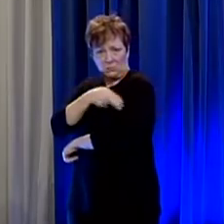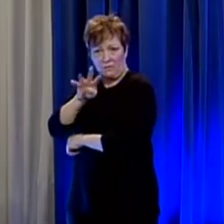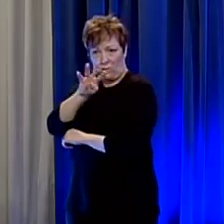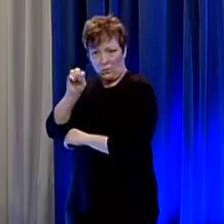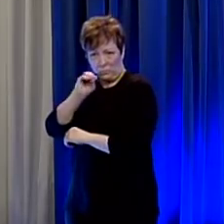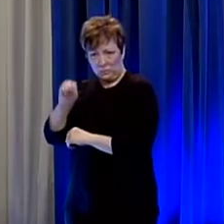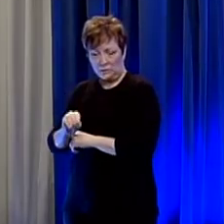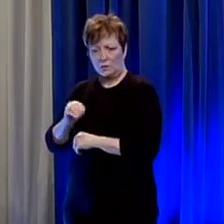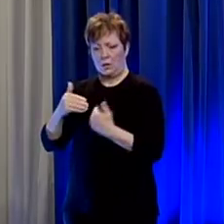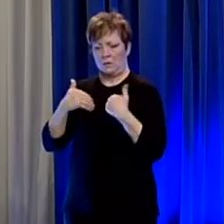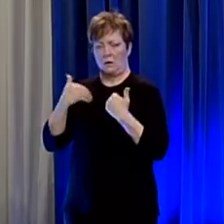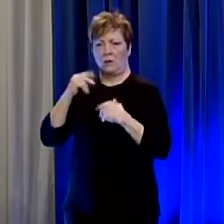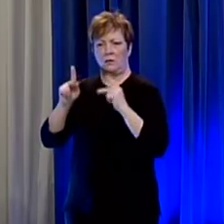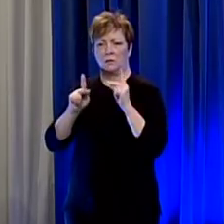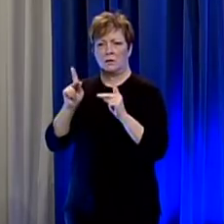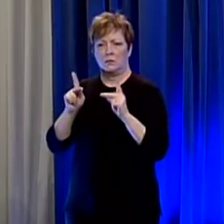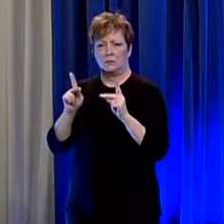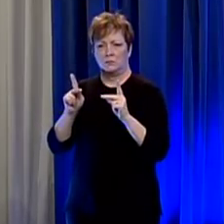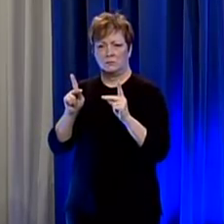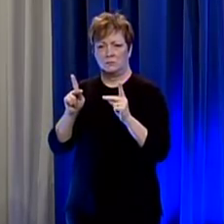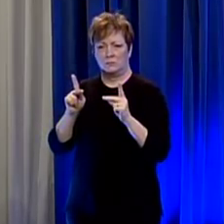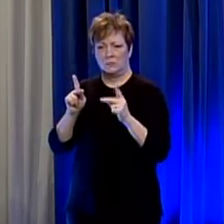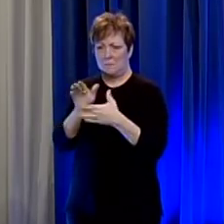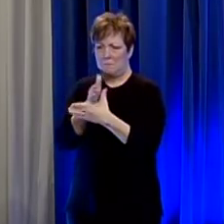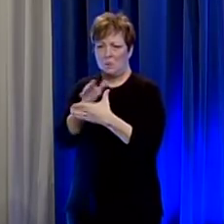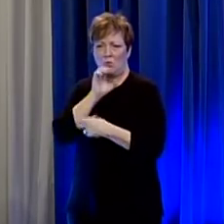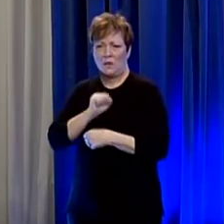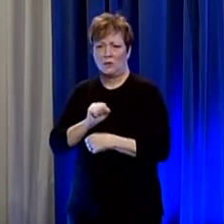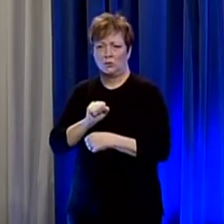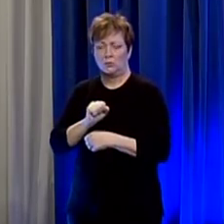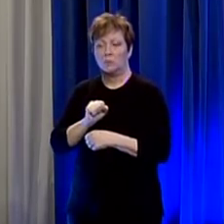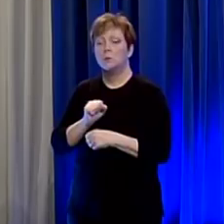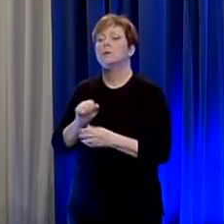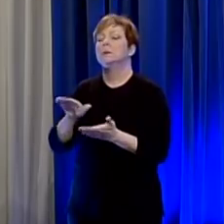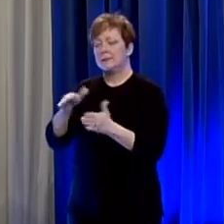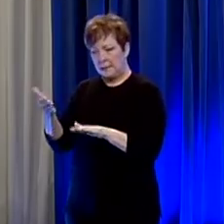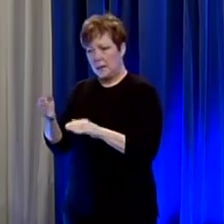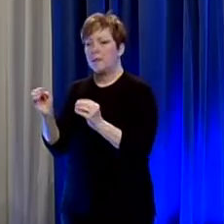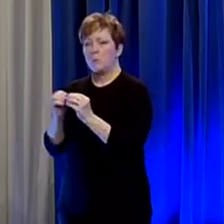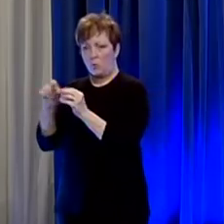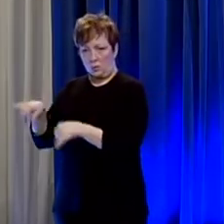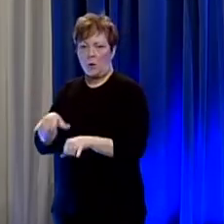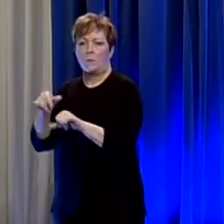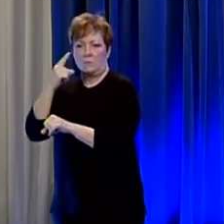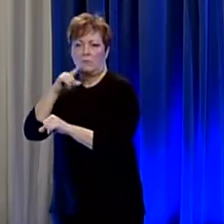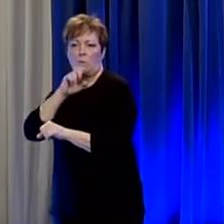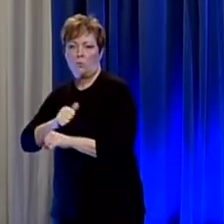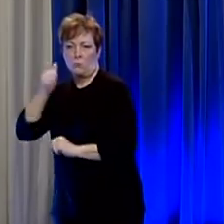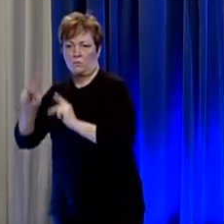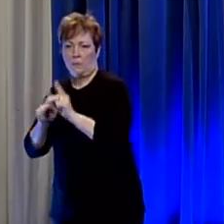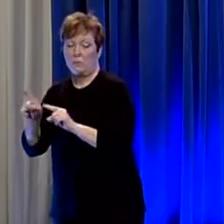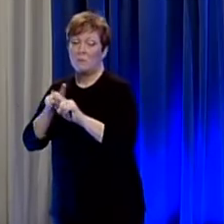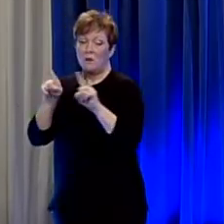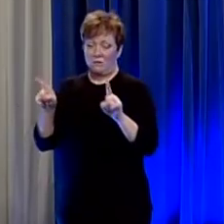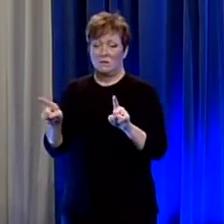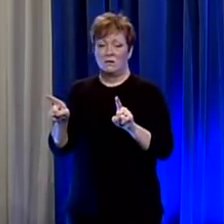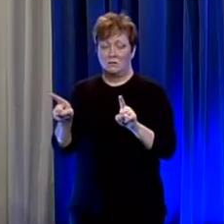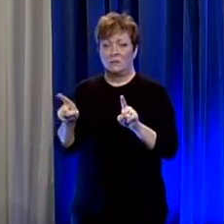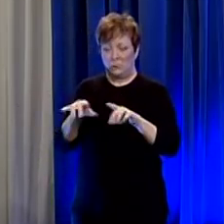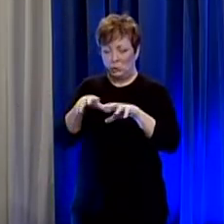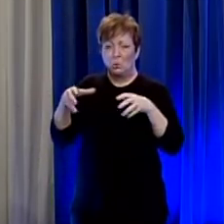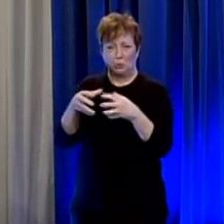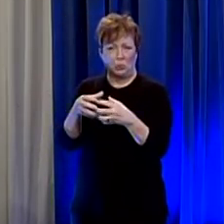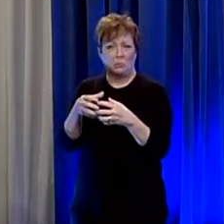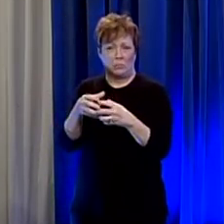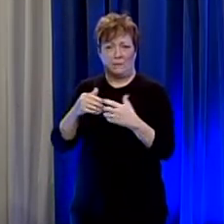young adults and middle-aged people although again deaths are still much more common in the elderly population but there is a group